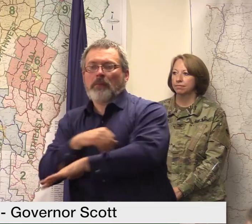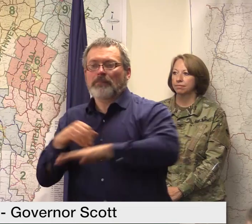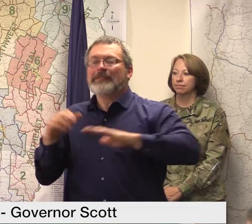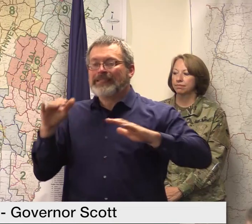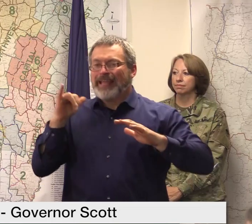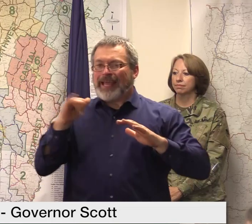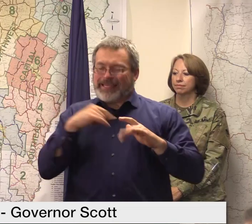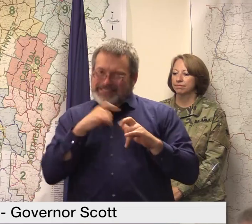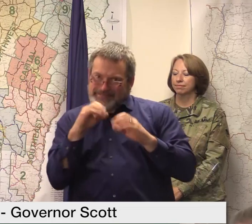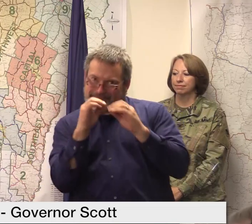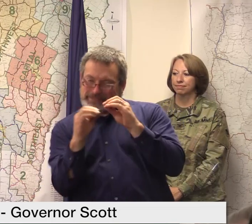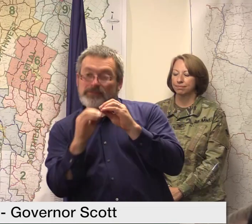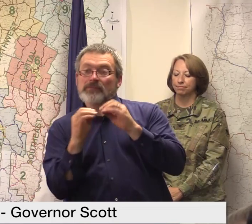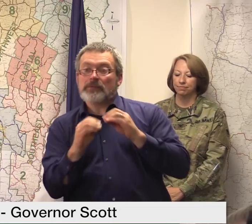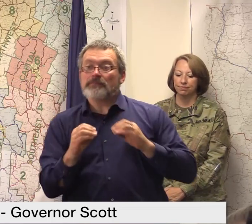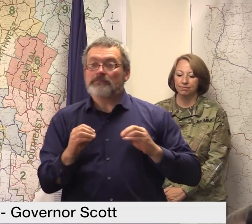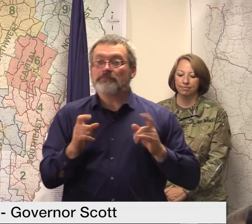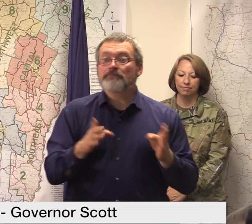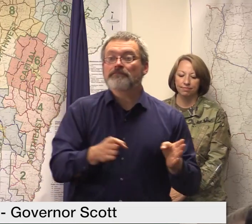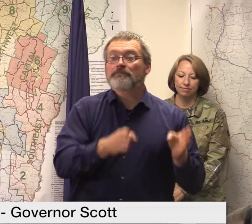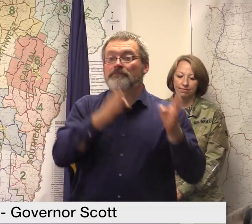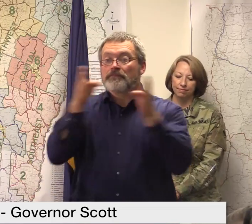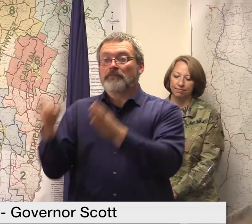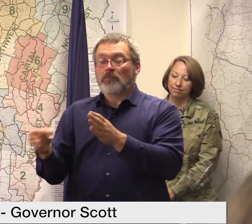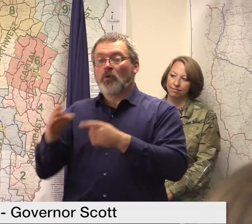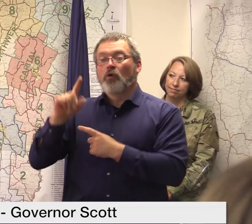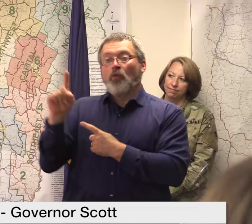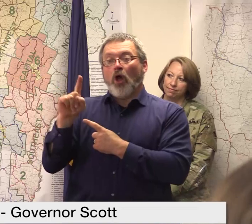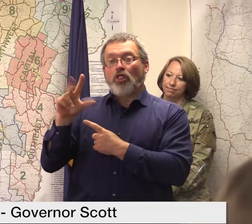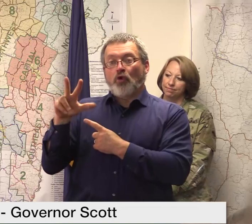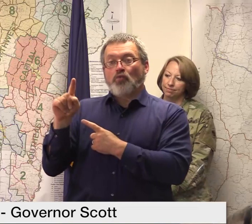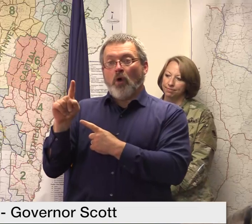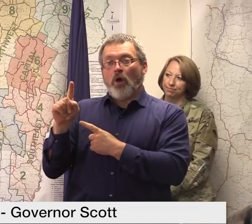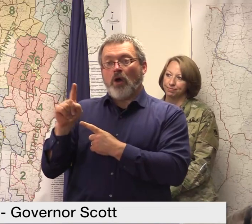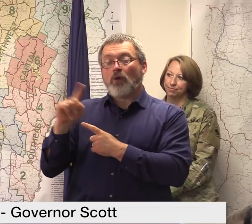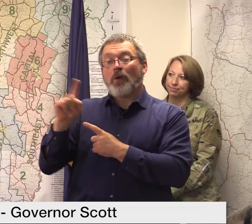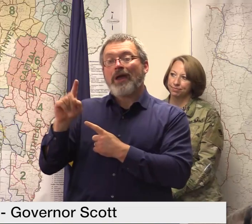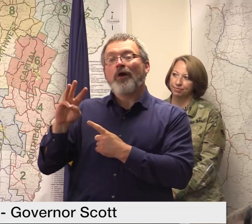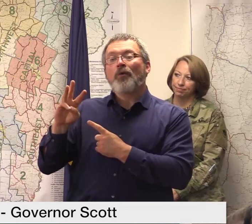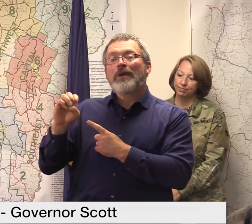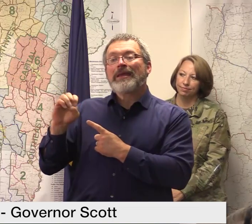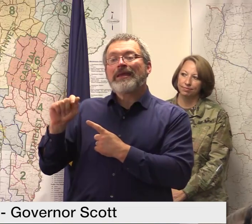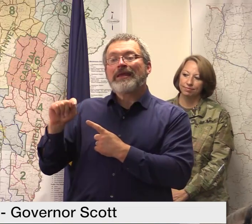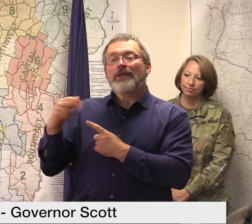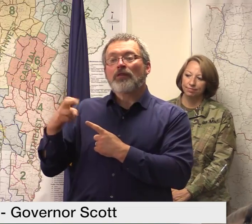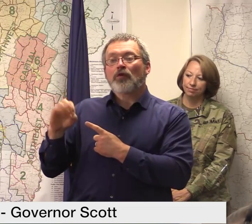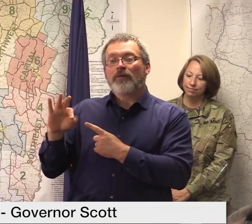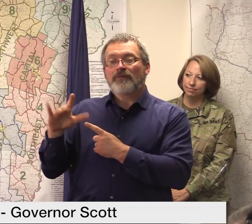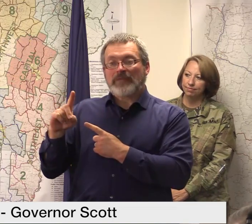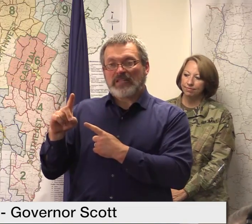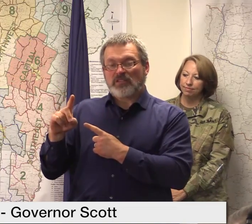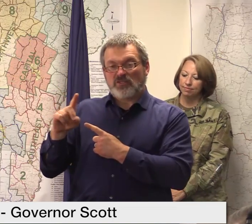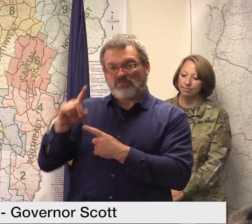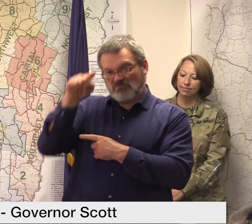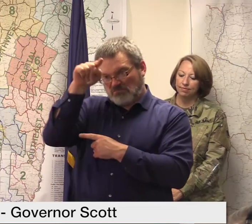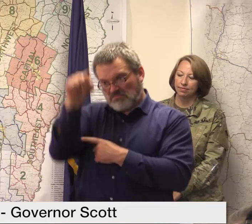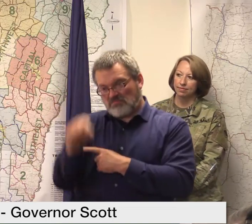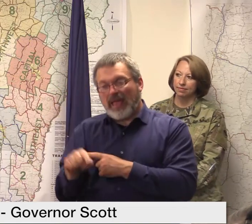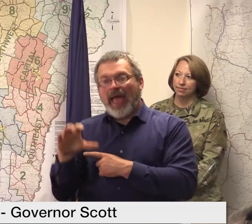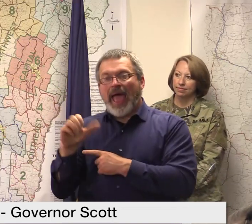131 in weathersfield at the junction of vermont 106 to cavendish and the junction of vermont 103